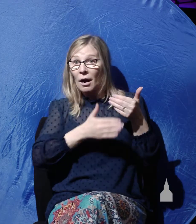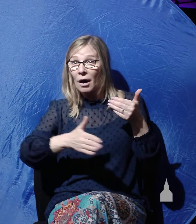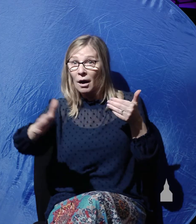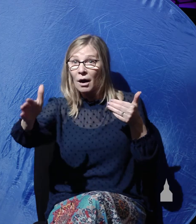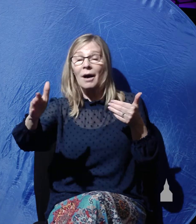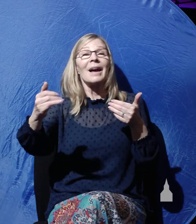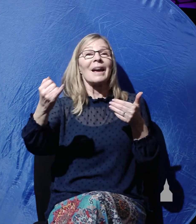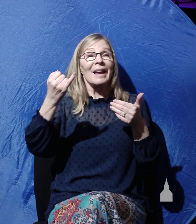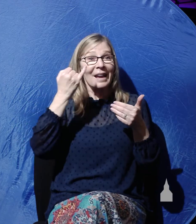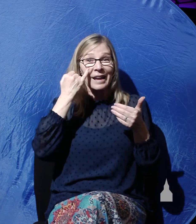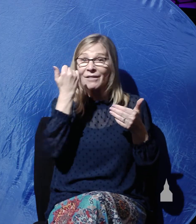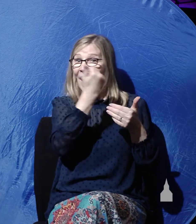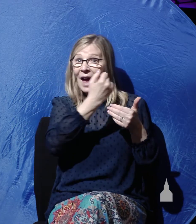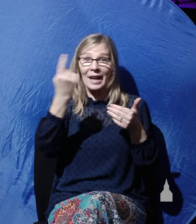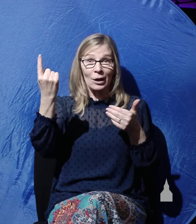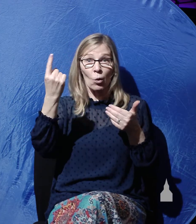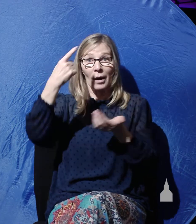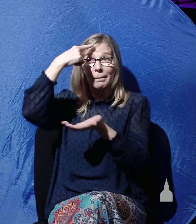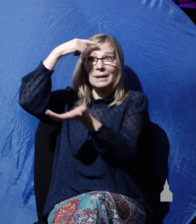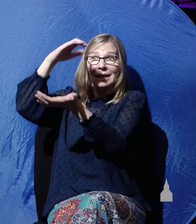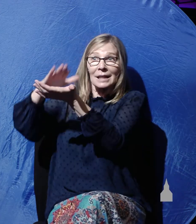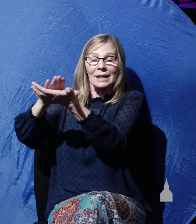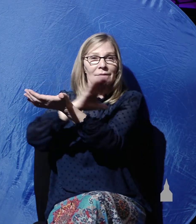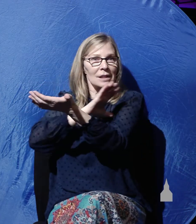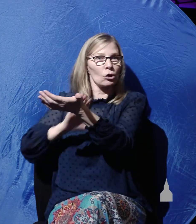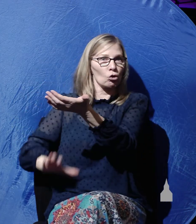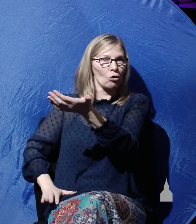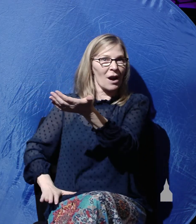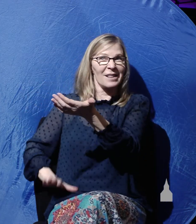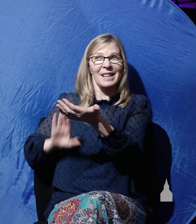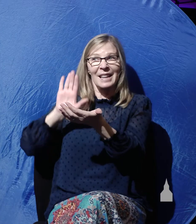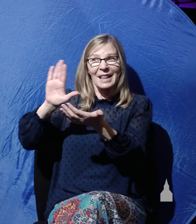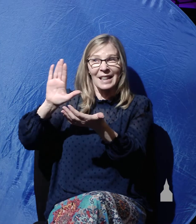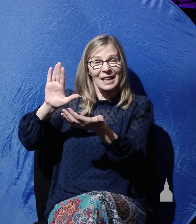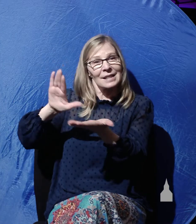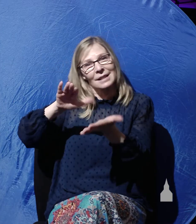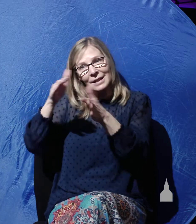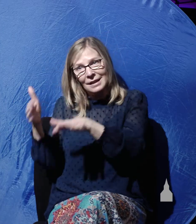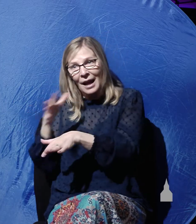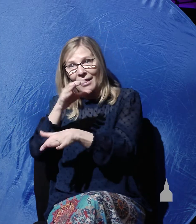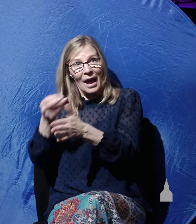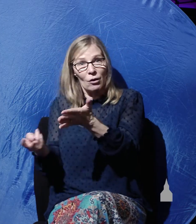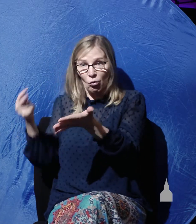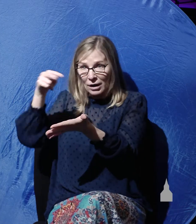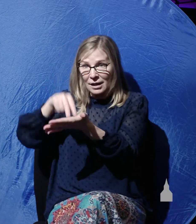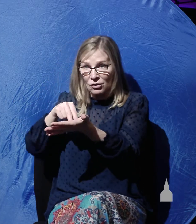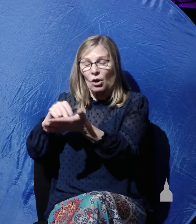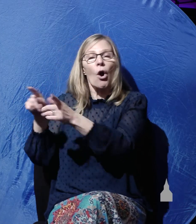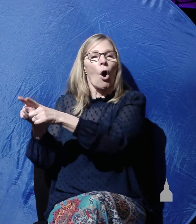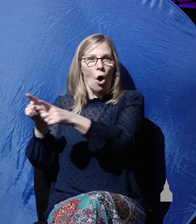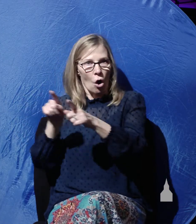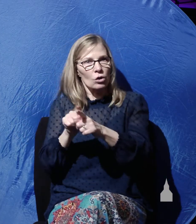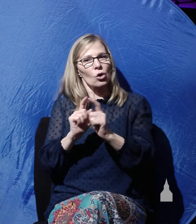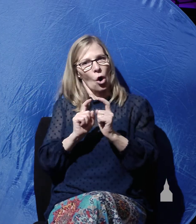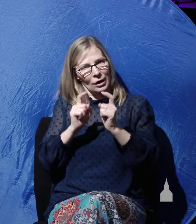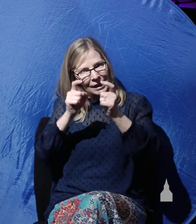Christ's death and resurrection are likewise credited with divine righteousness.